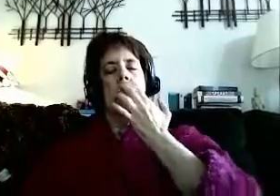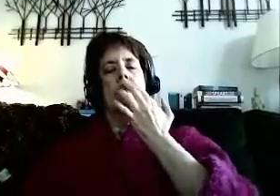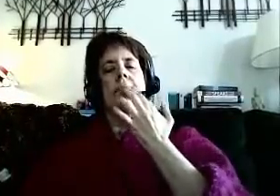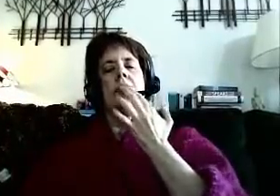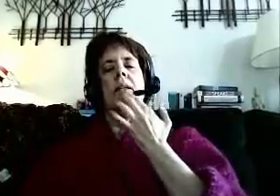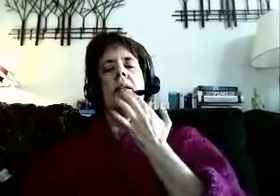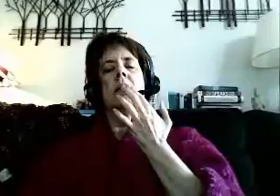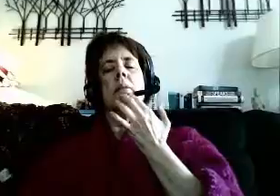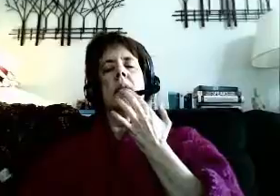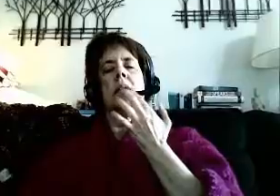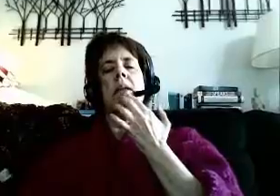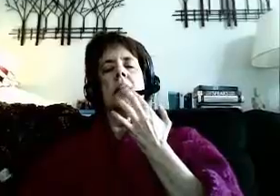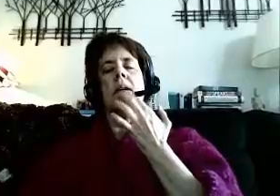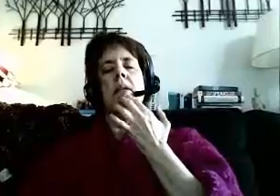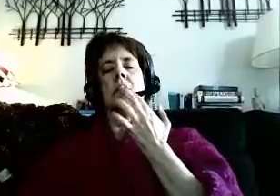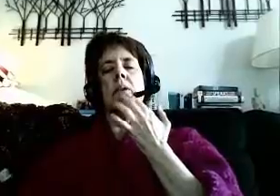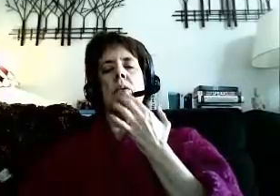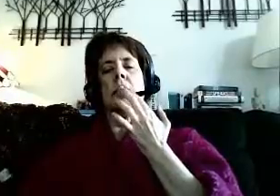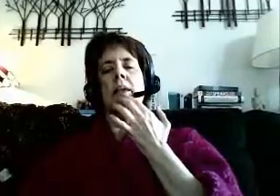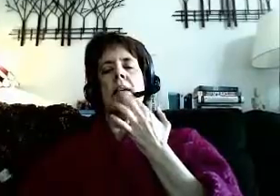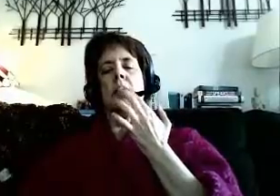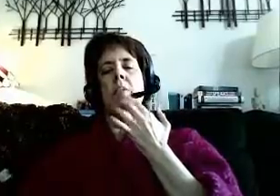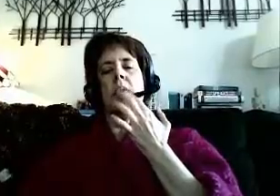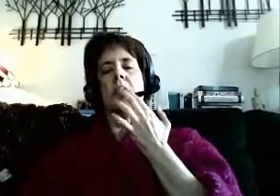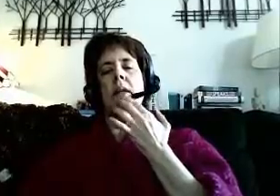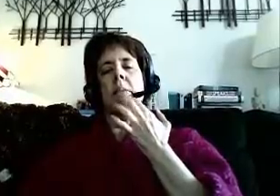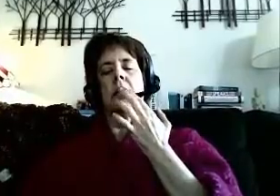When did this ability to heal so quickly and completely appear?